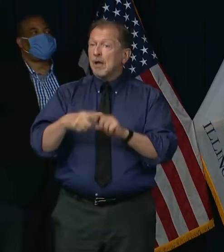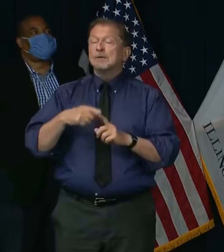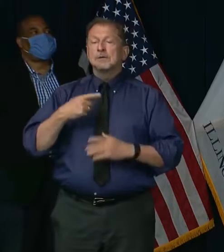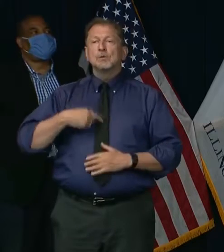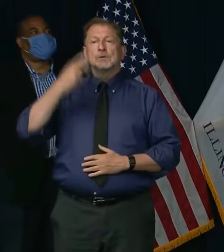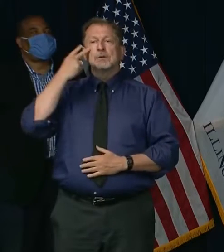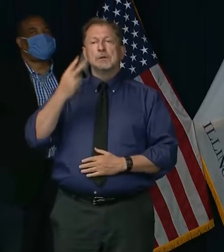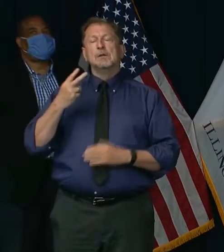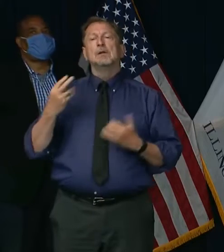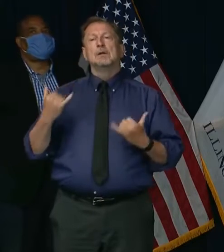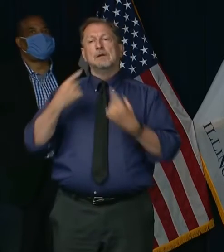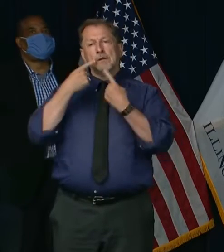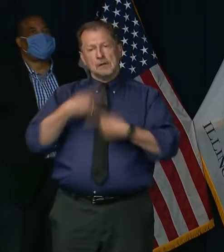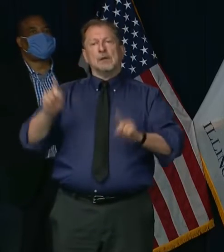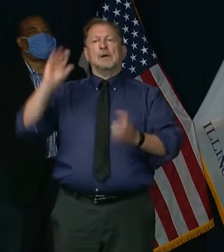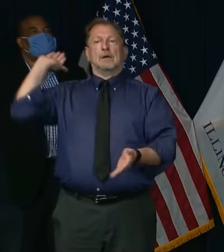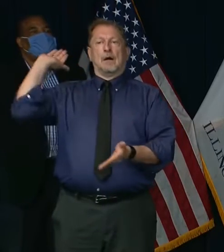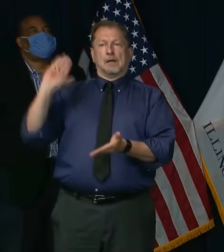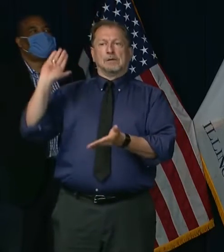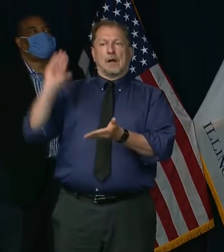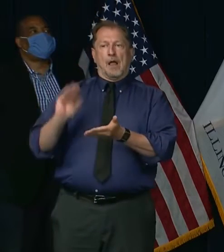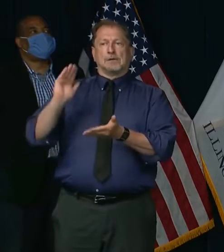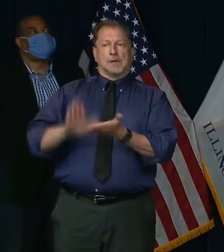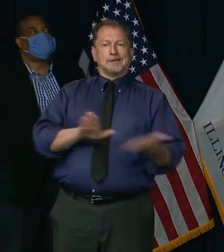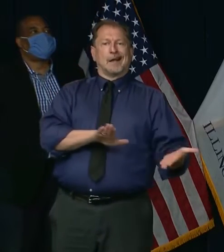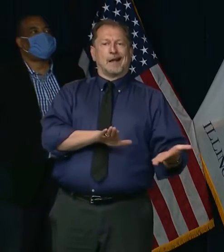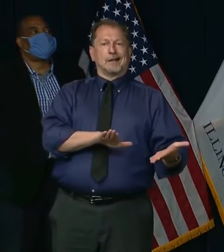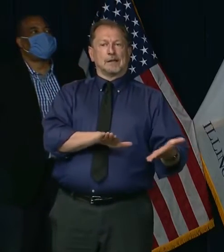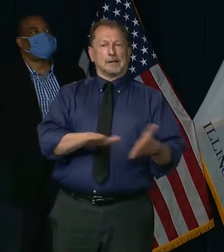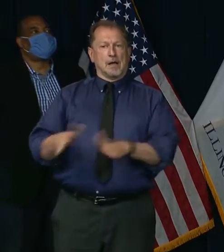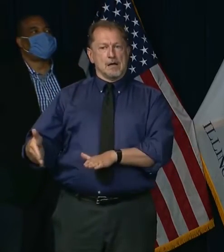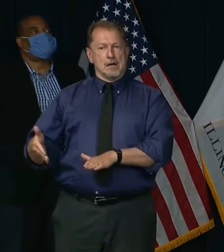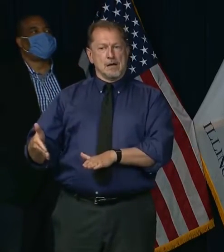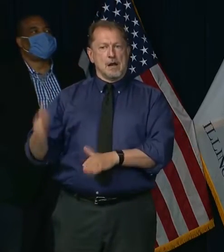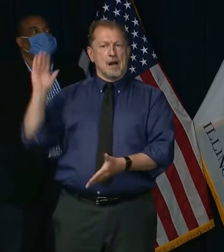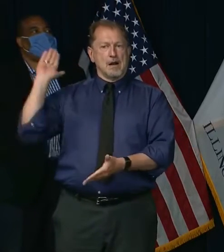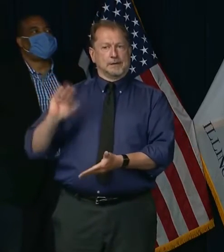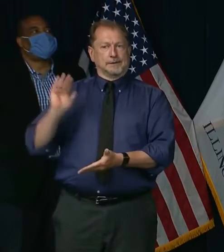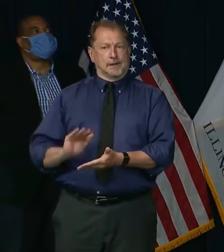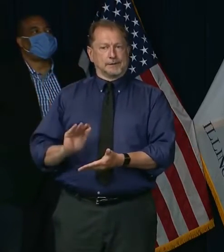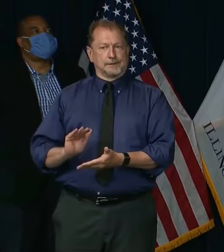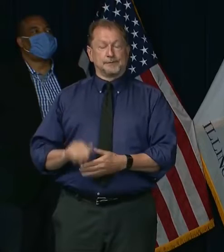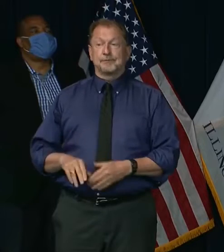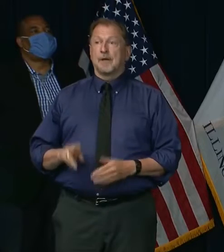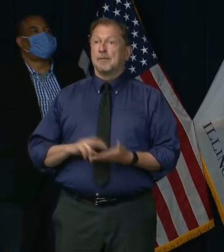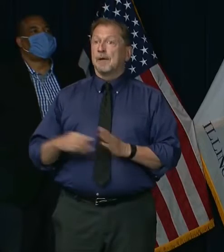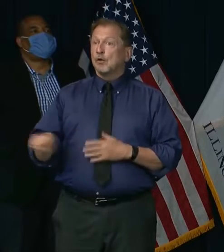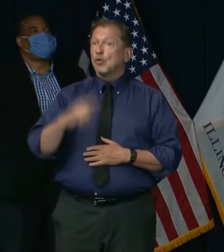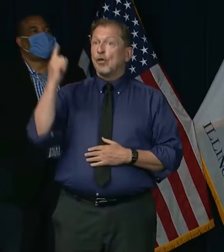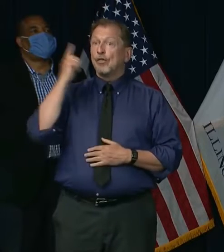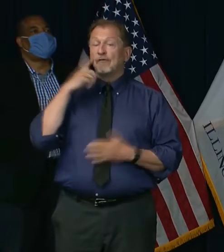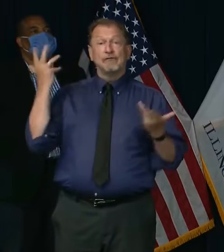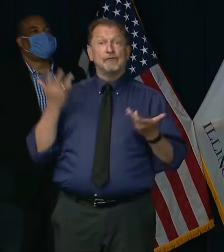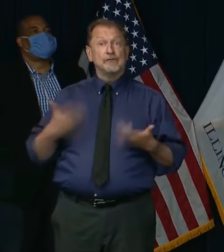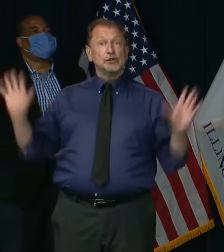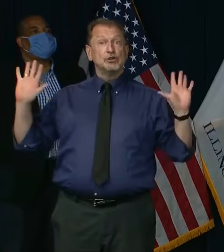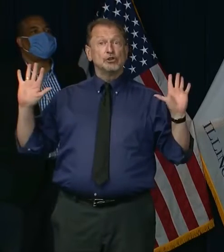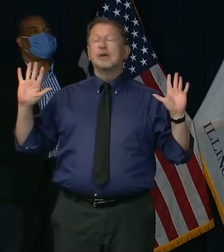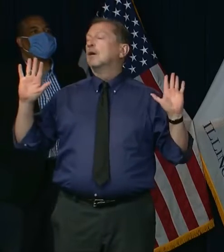declines in COVID-19 deaths. This is not to suggest in any way that our battle is over.